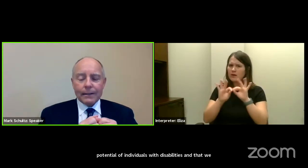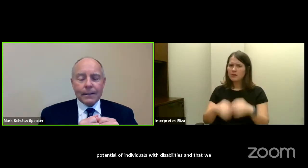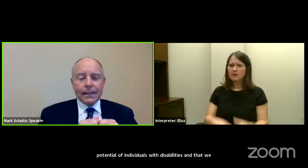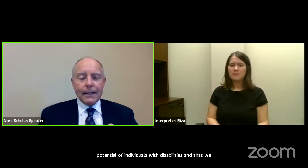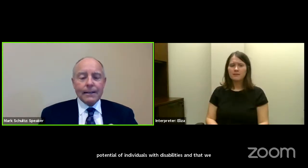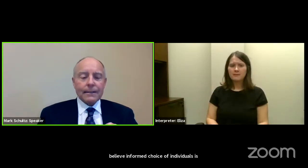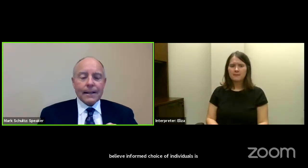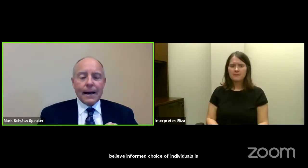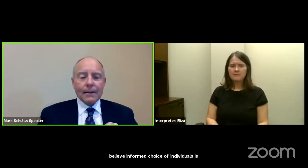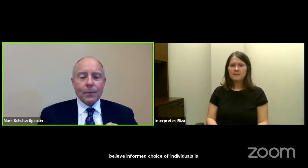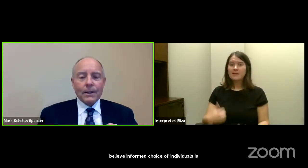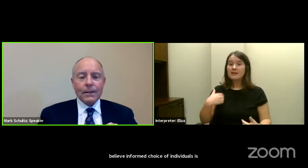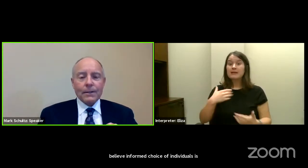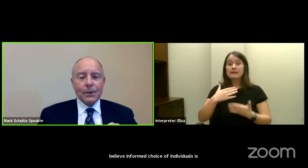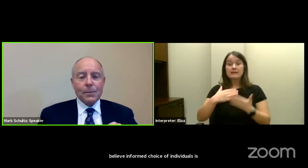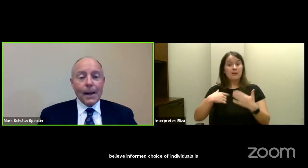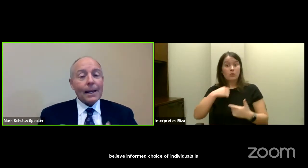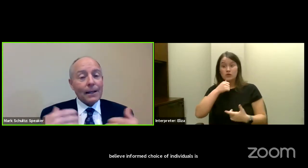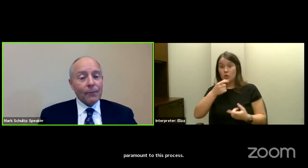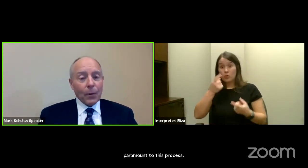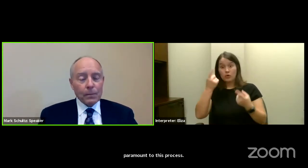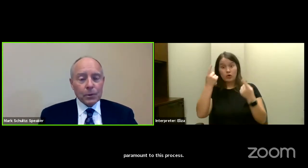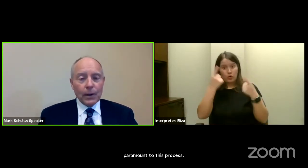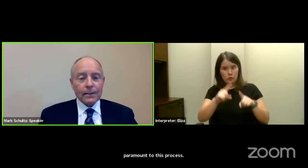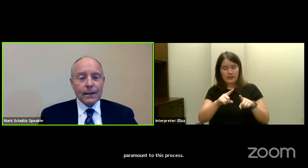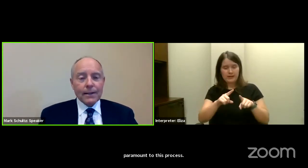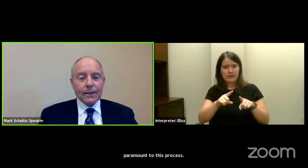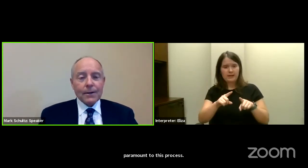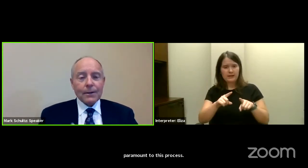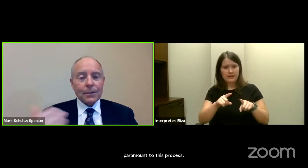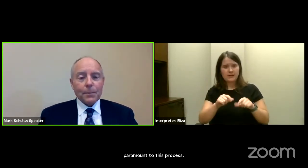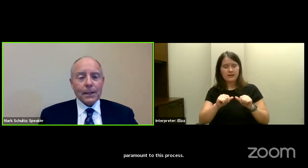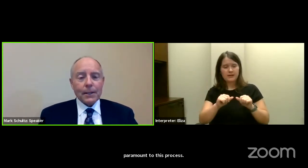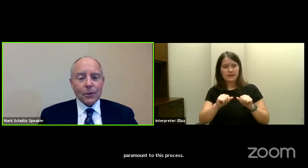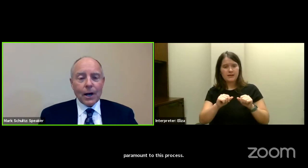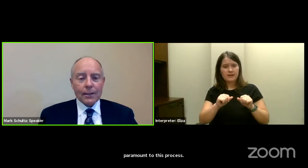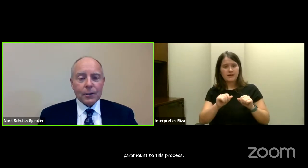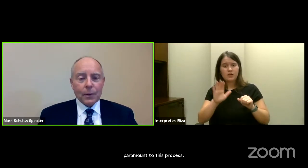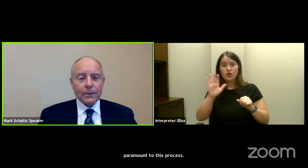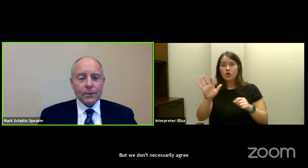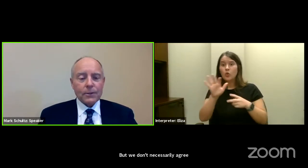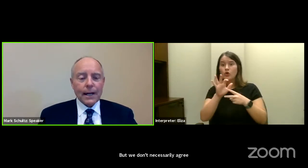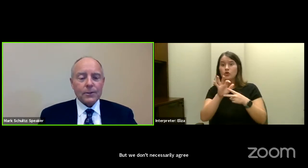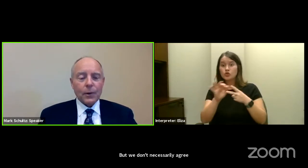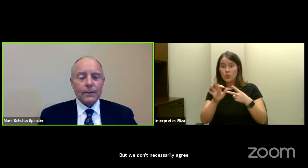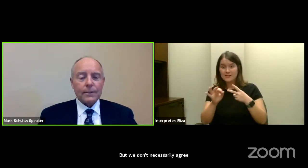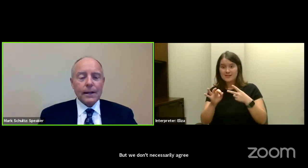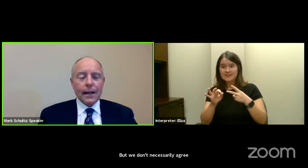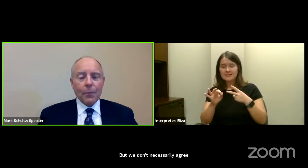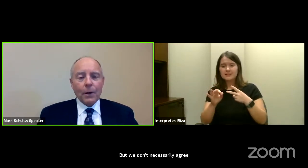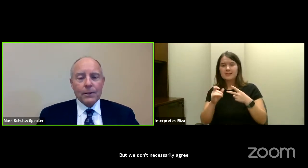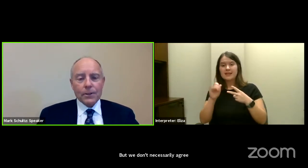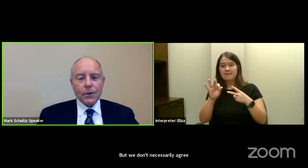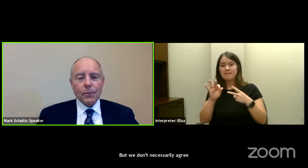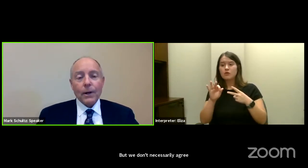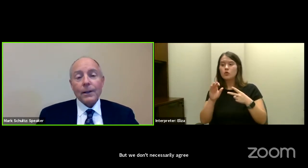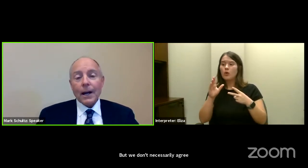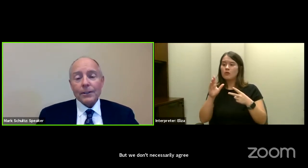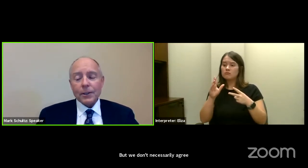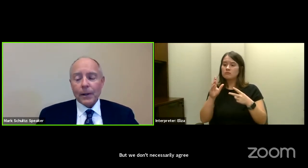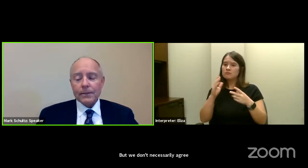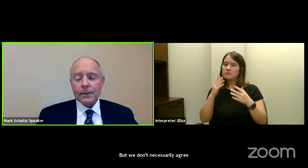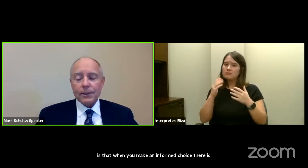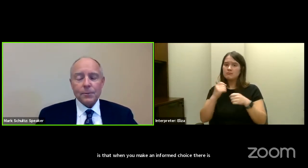on is that when you make an informed choice, there is a potential consequence to that choice. And one of the